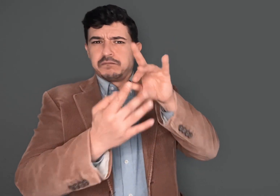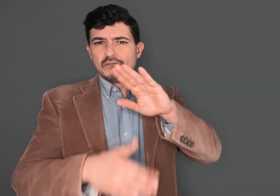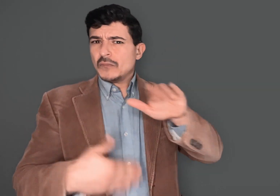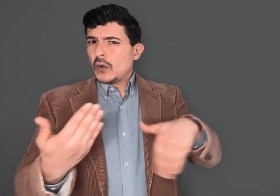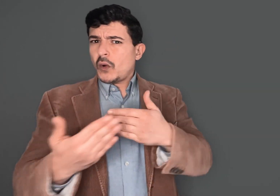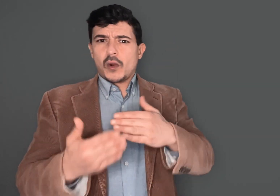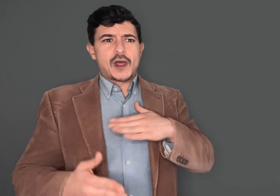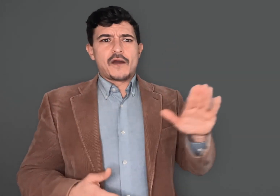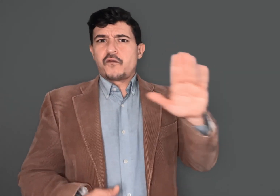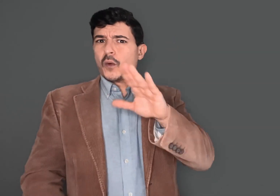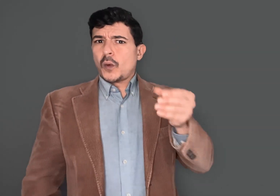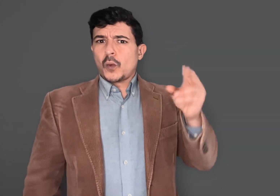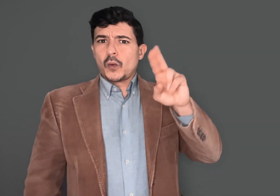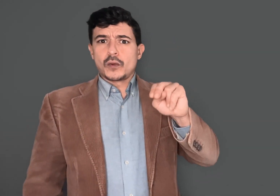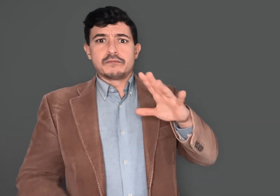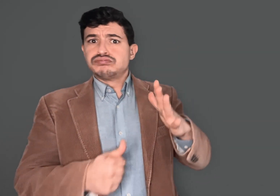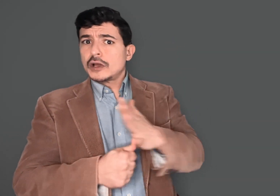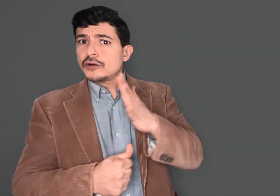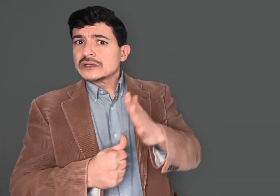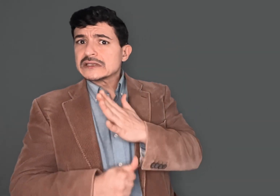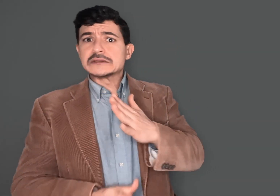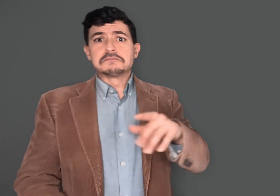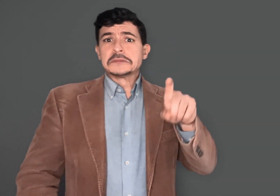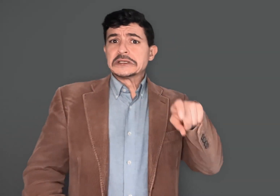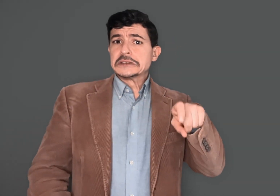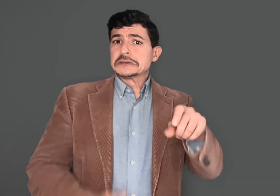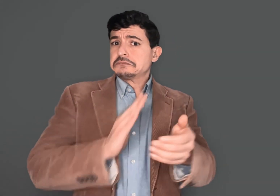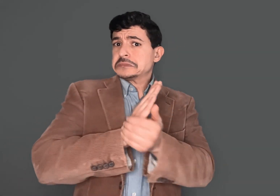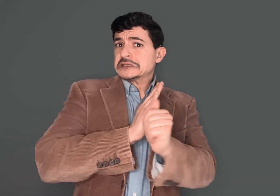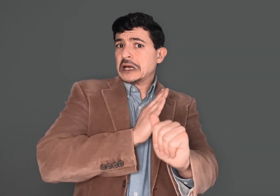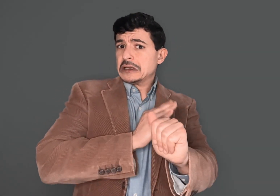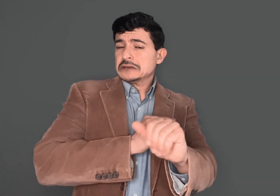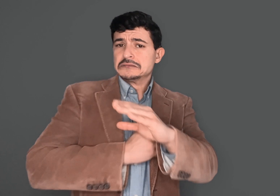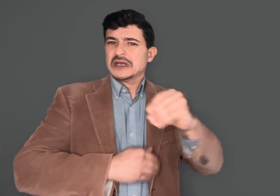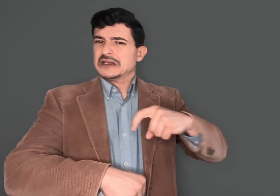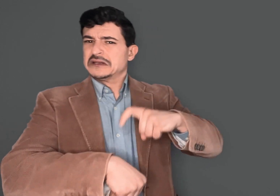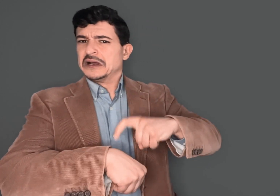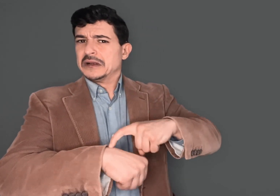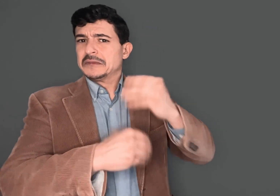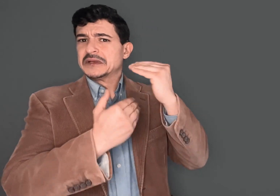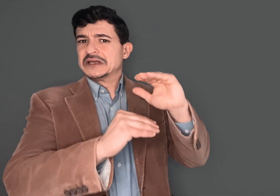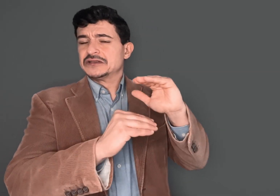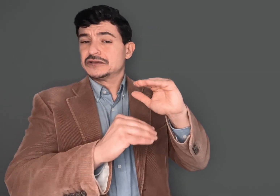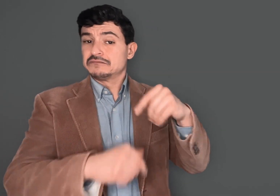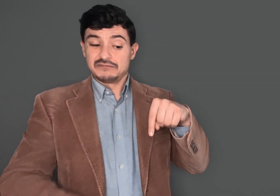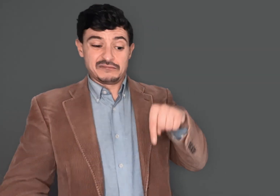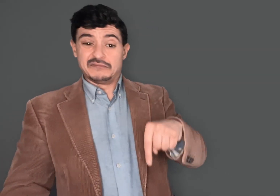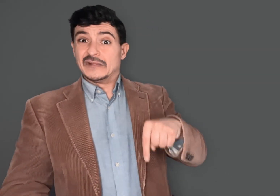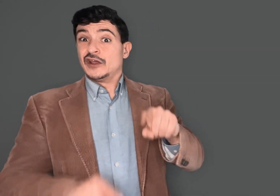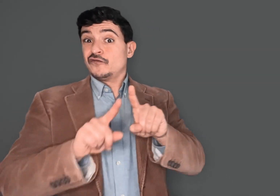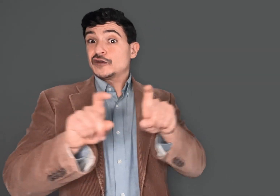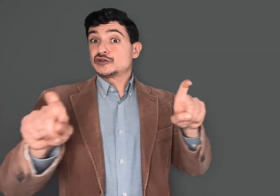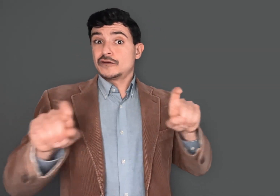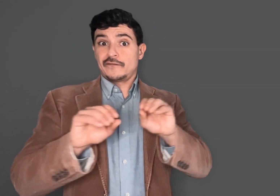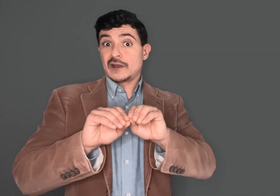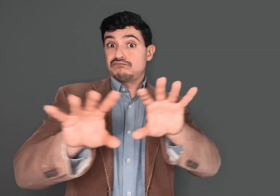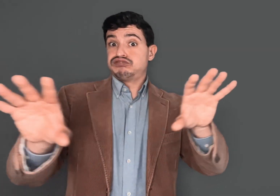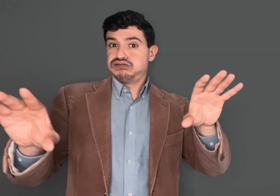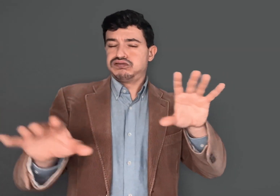their own unique priorities, their needs, talents, and time constraints. This